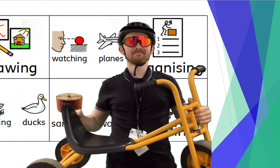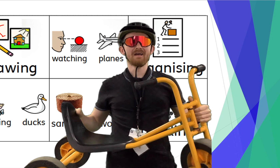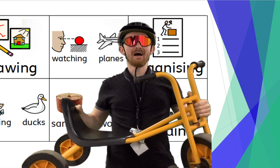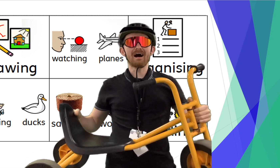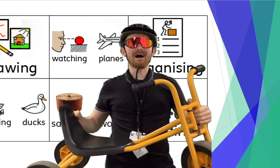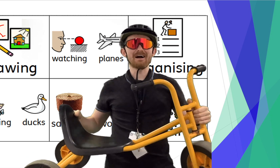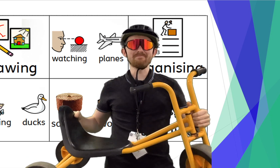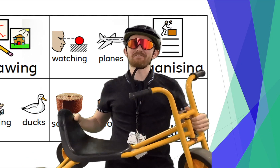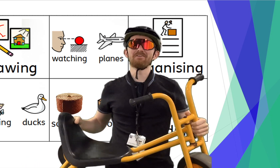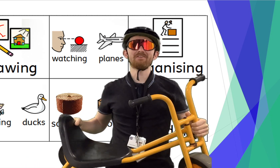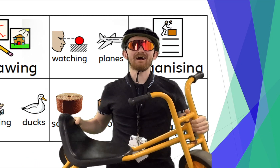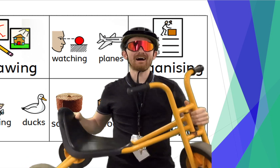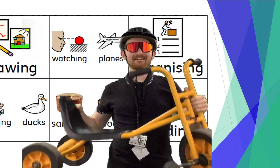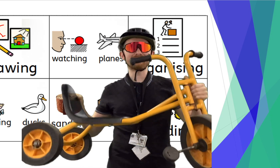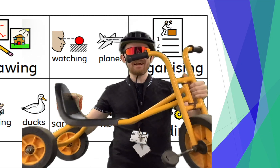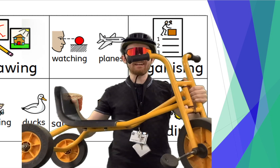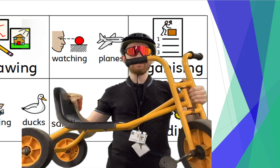I'm good at soakling.